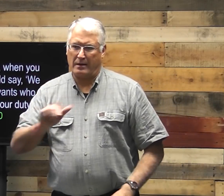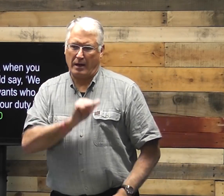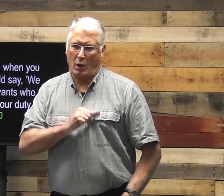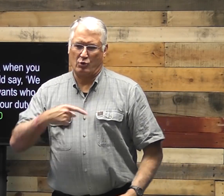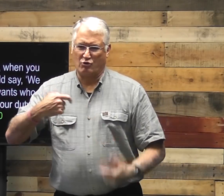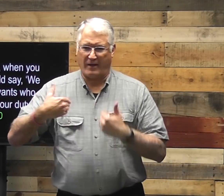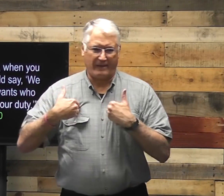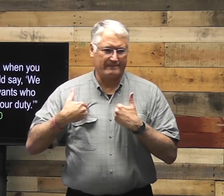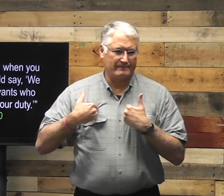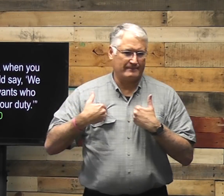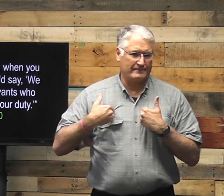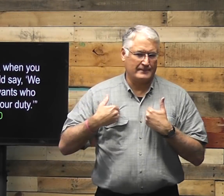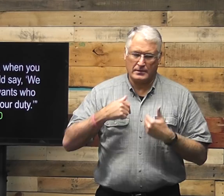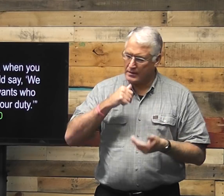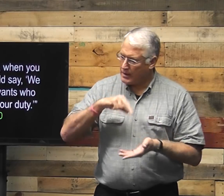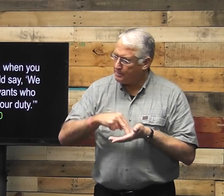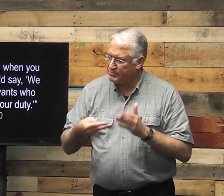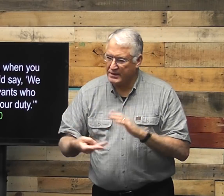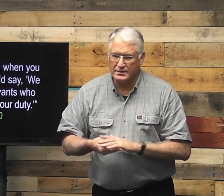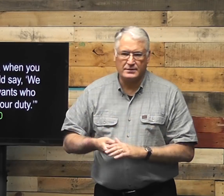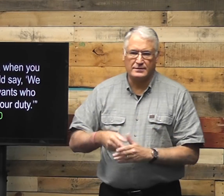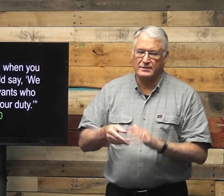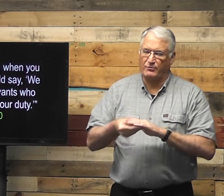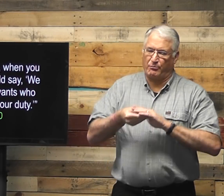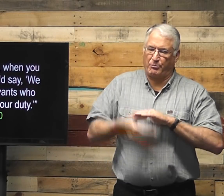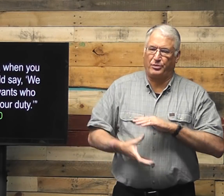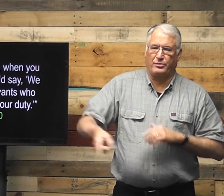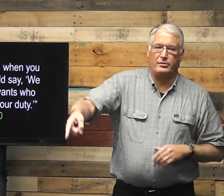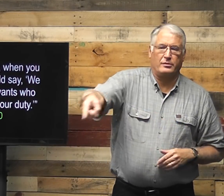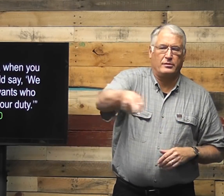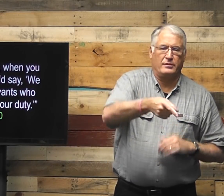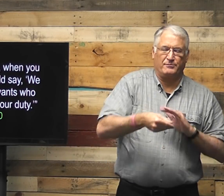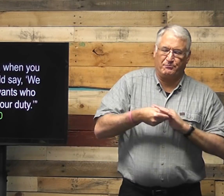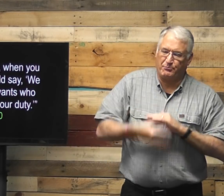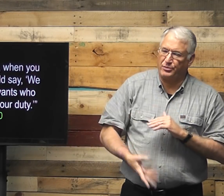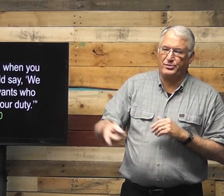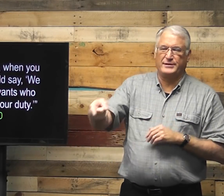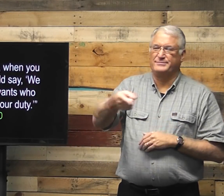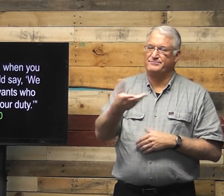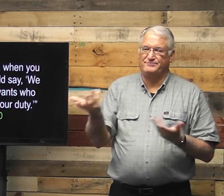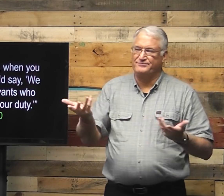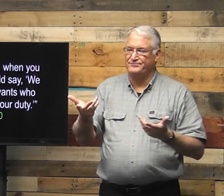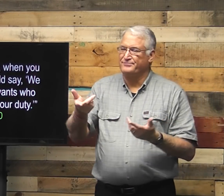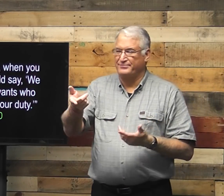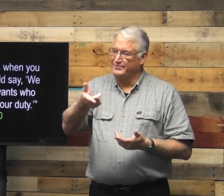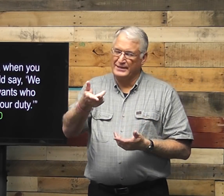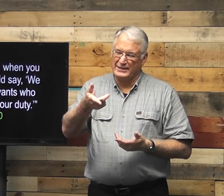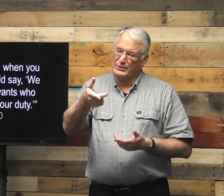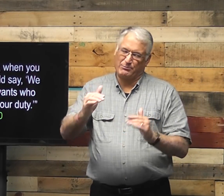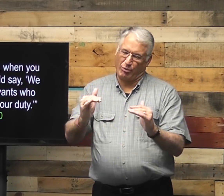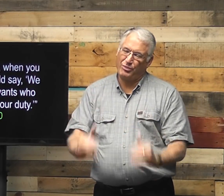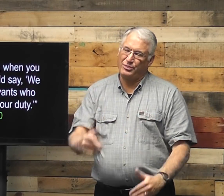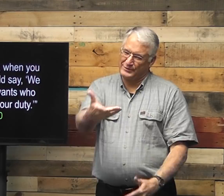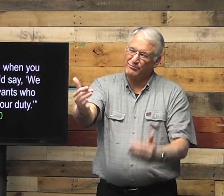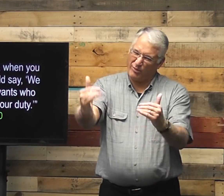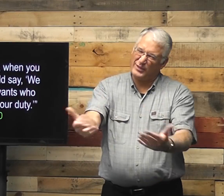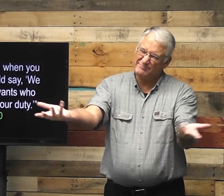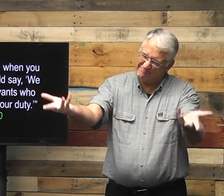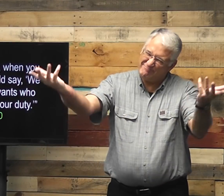That is our attitude that we should have. It shouldn't make us feel low self